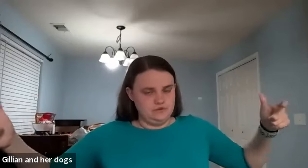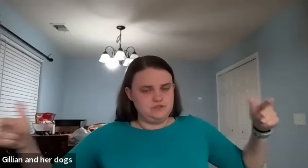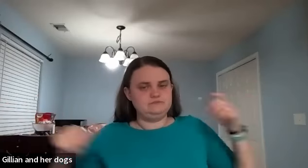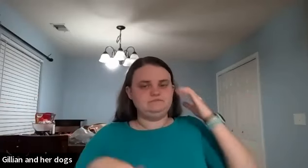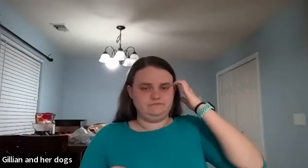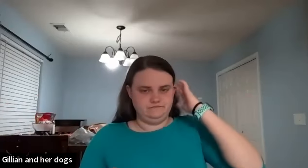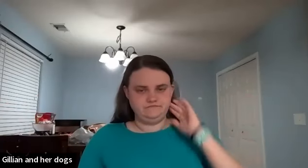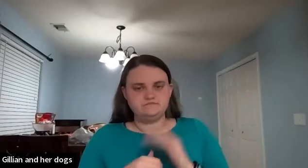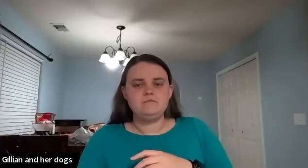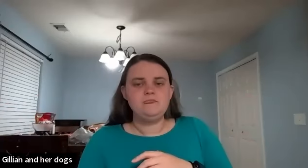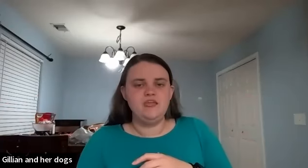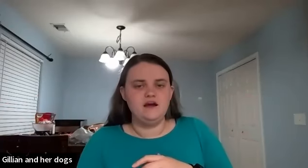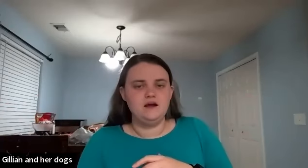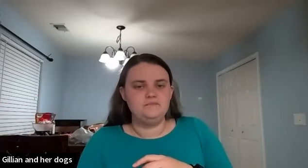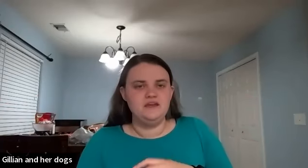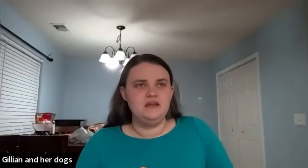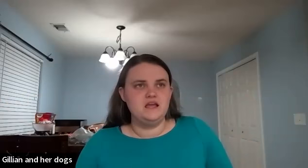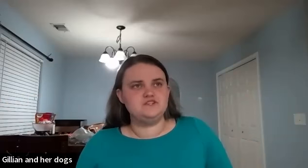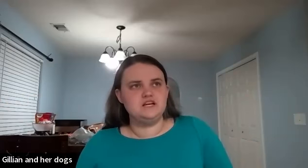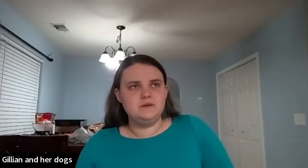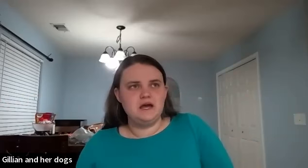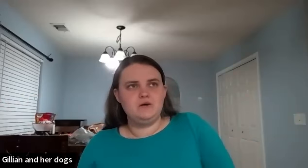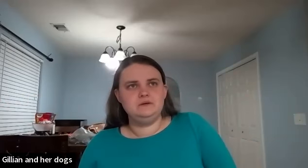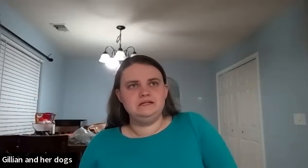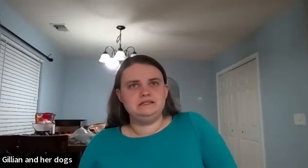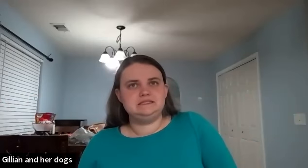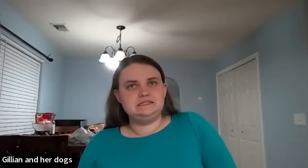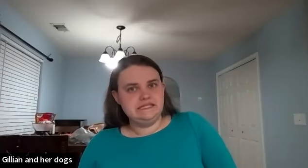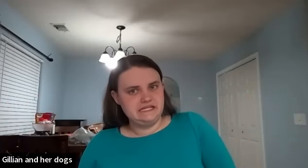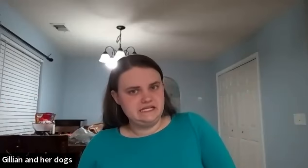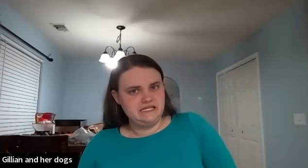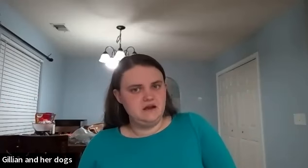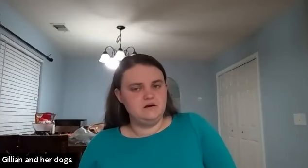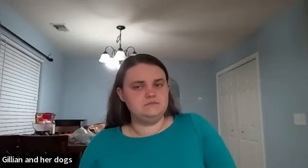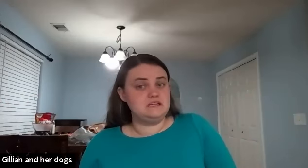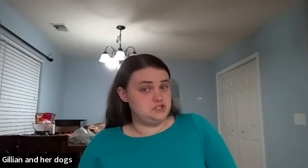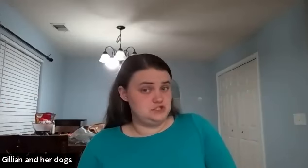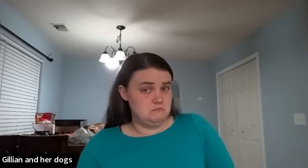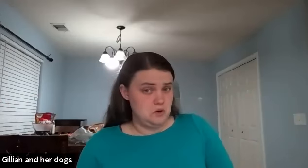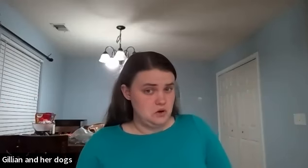um if you're talking about skinny um small